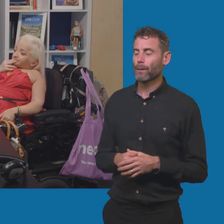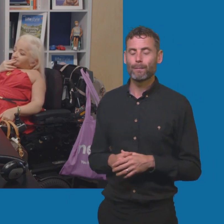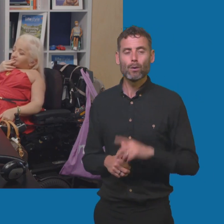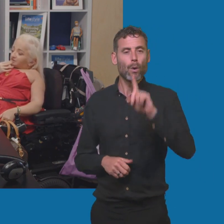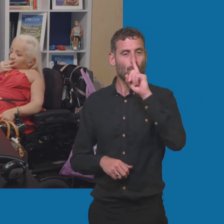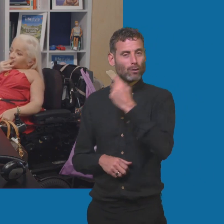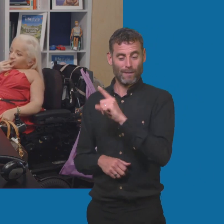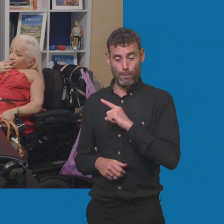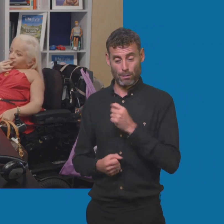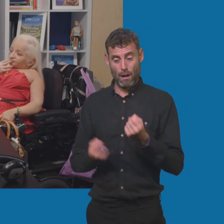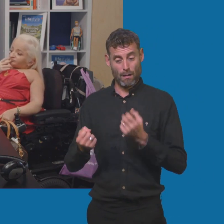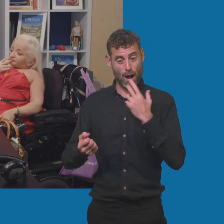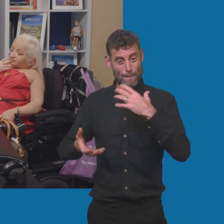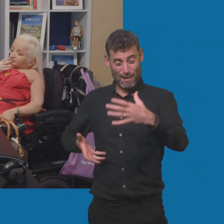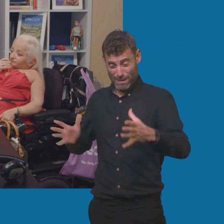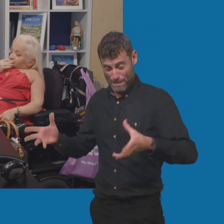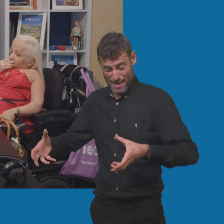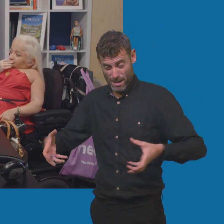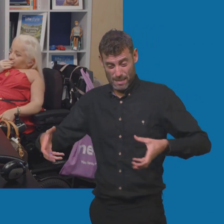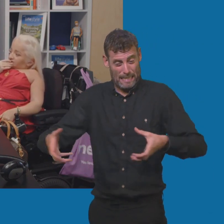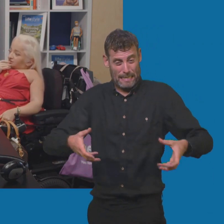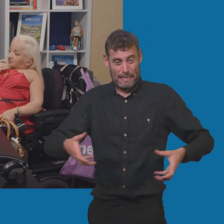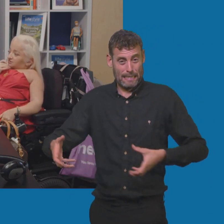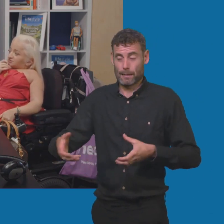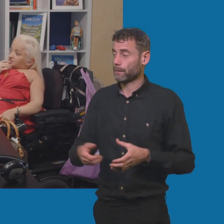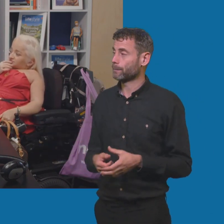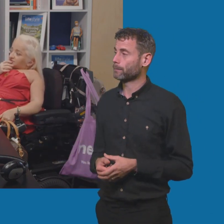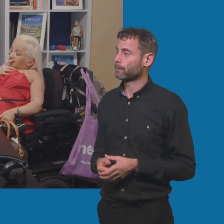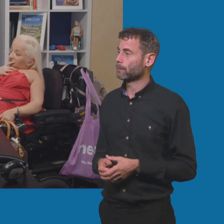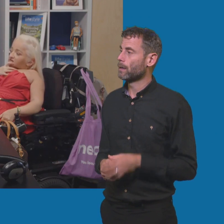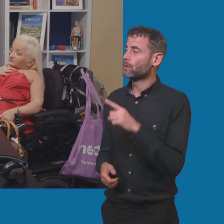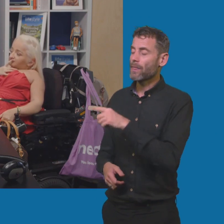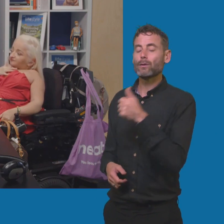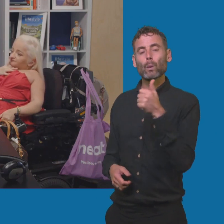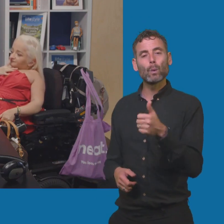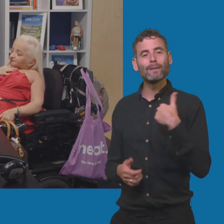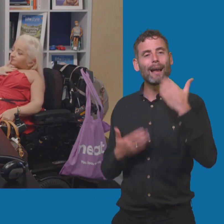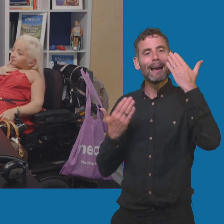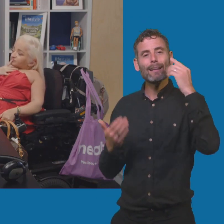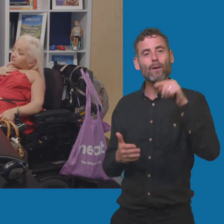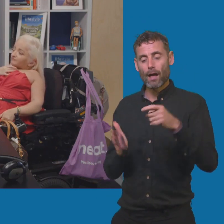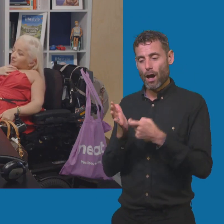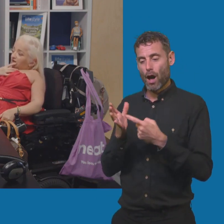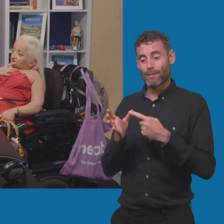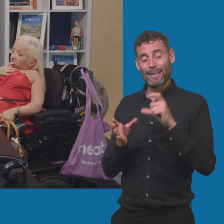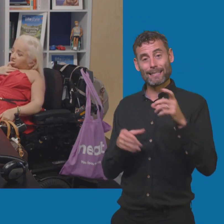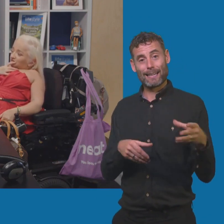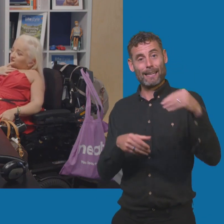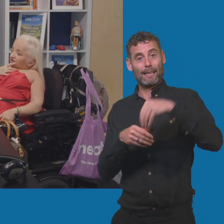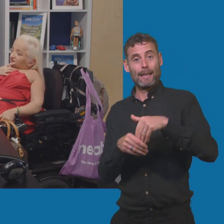size of the battery you'd need would be enormous and so heavy. I didn't know that so that's really good and you get the RA membership as part of your RA3 package with